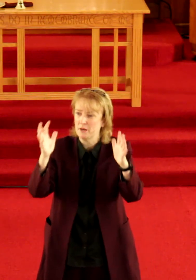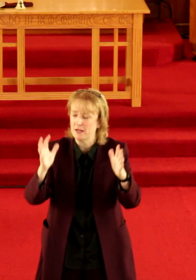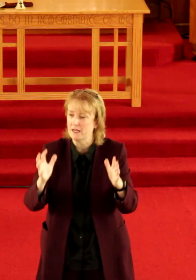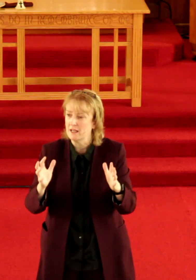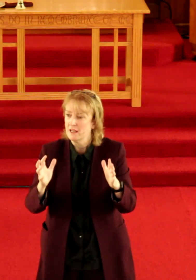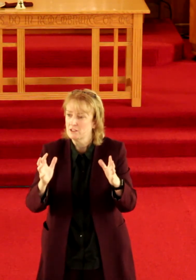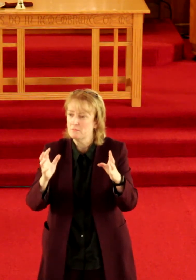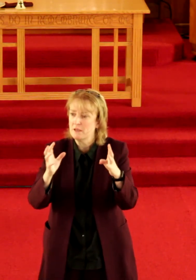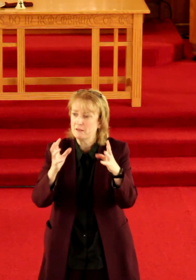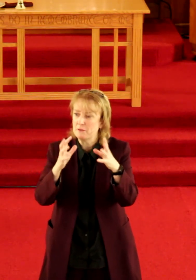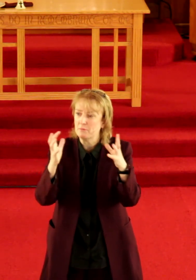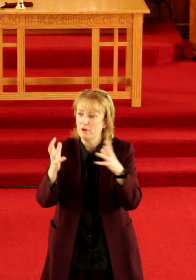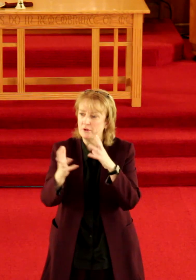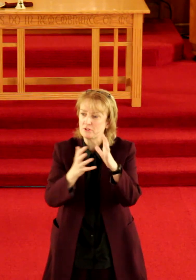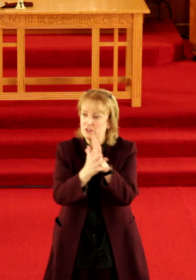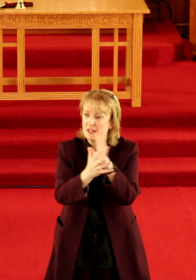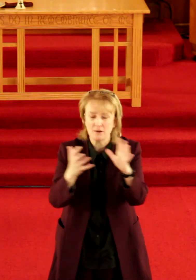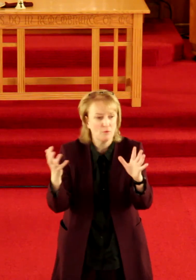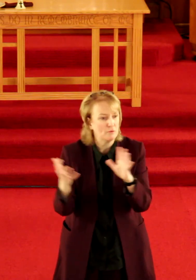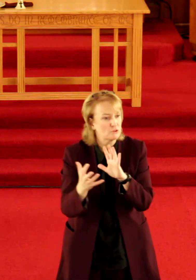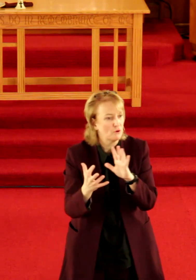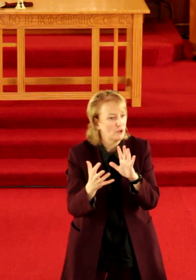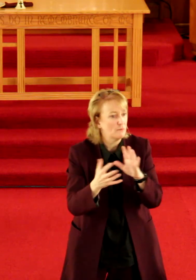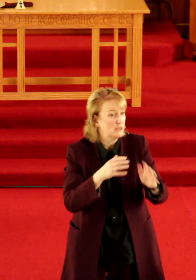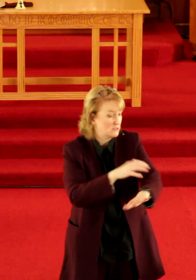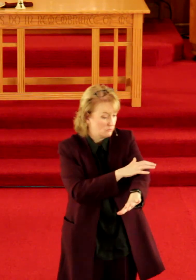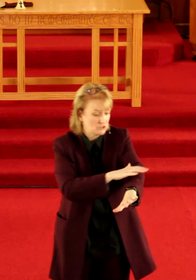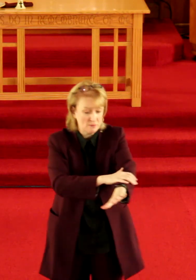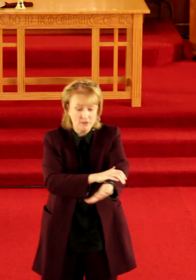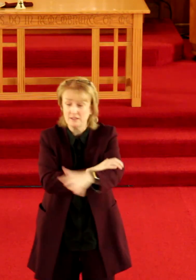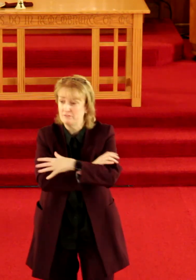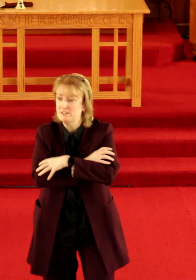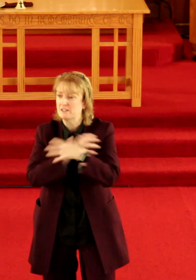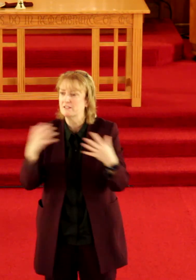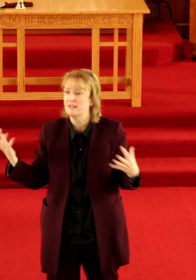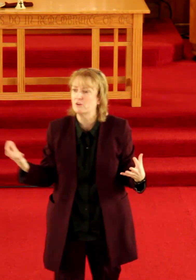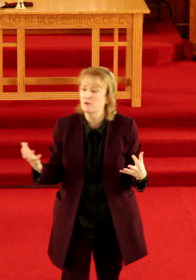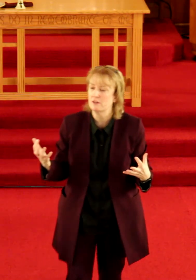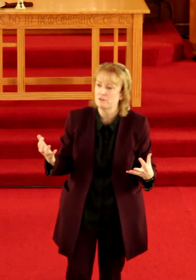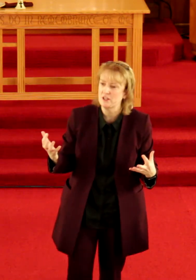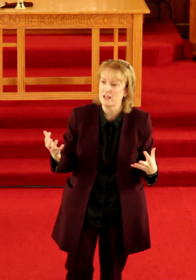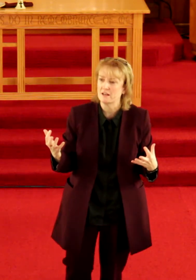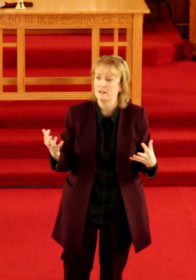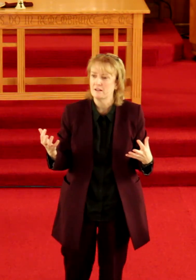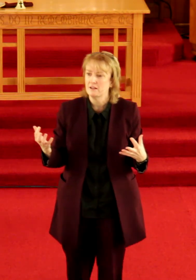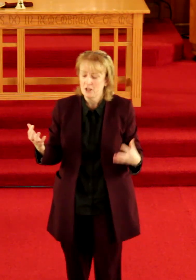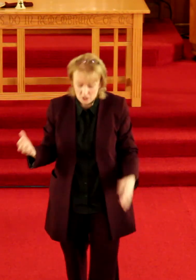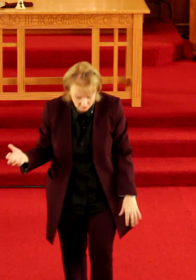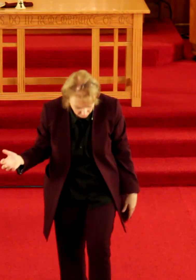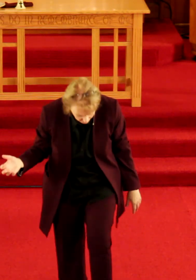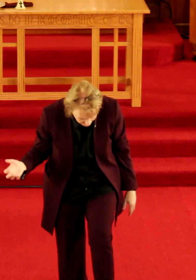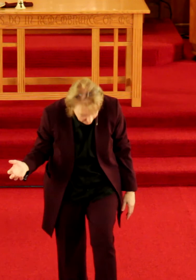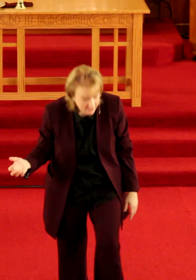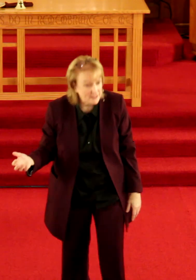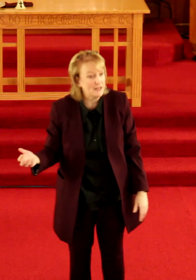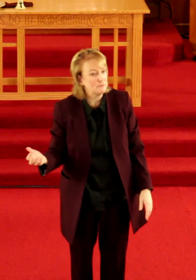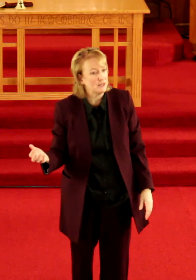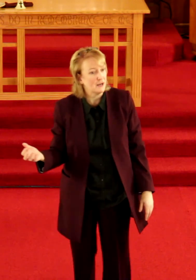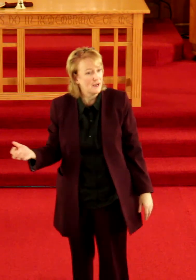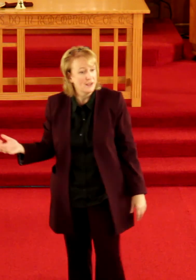body to make people understand what was going on because it was something that physically they could understand your foot can't be an eye